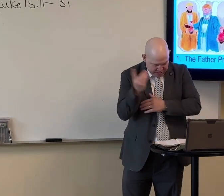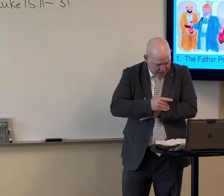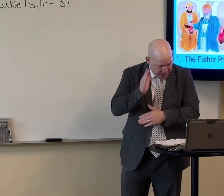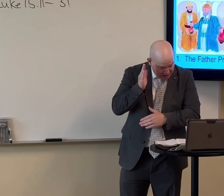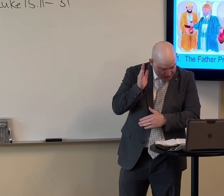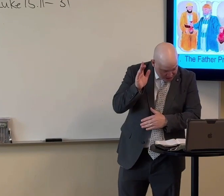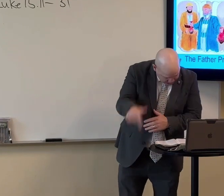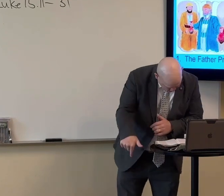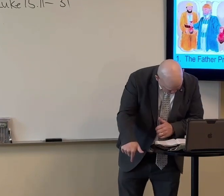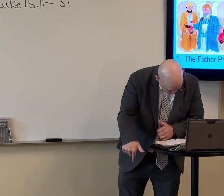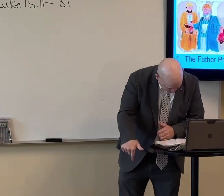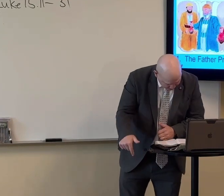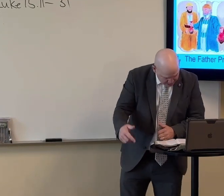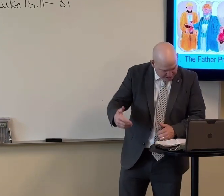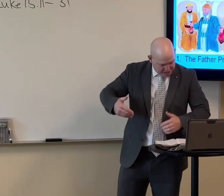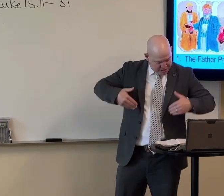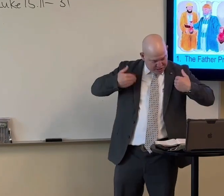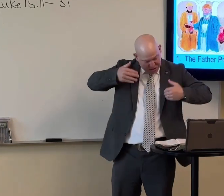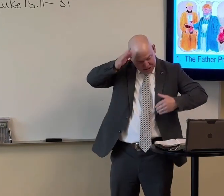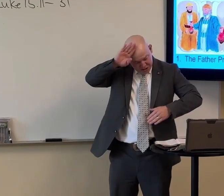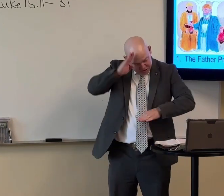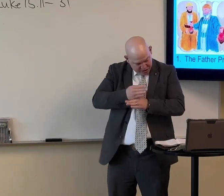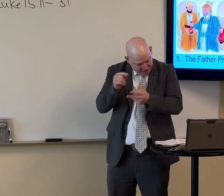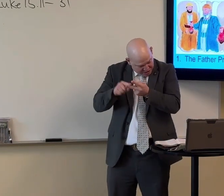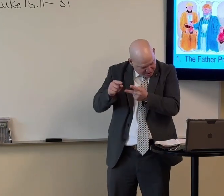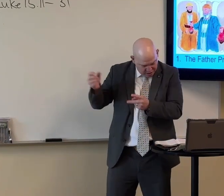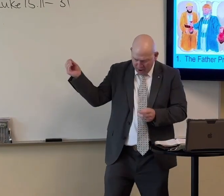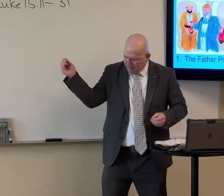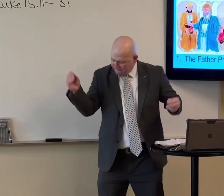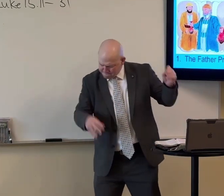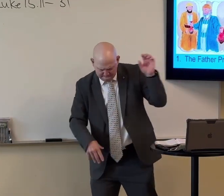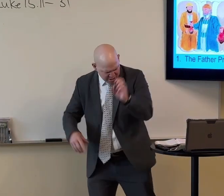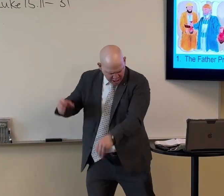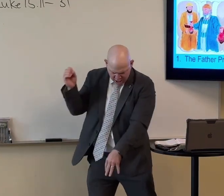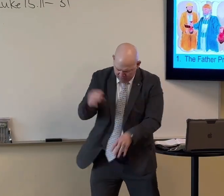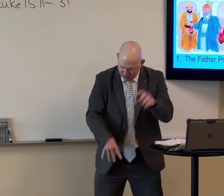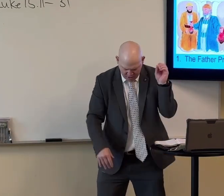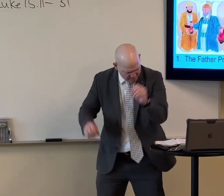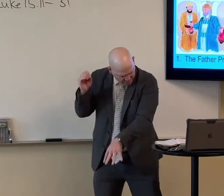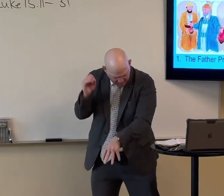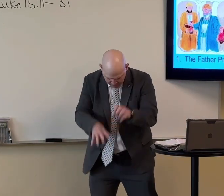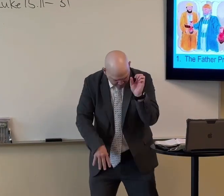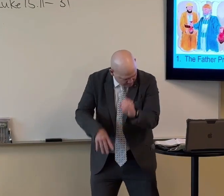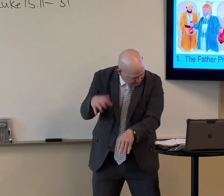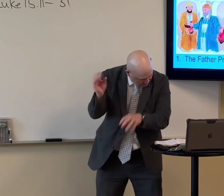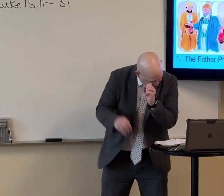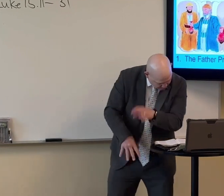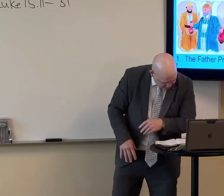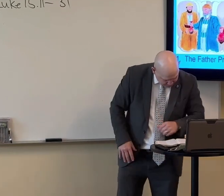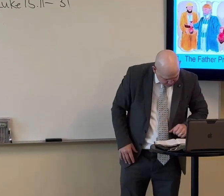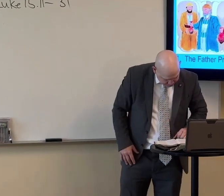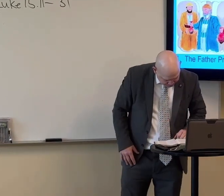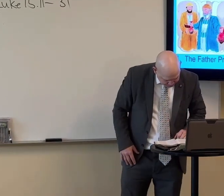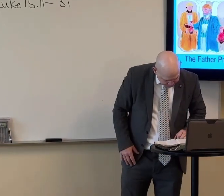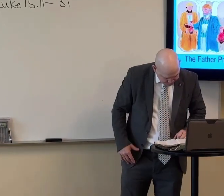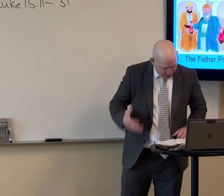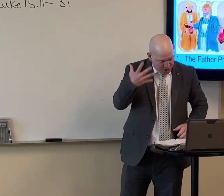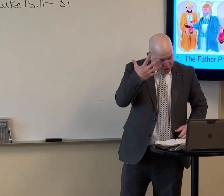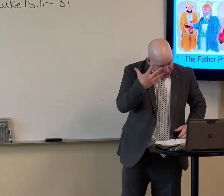And not many days after the younger son gathered all together and took his journey into a far